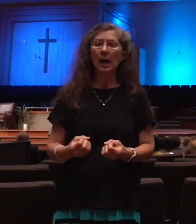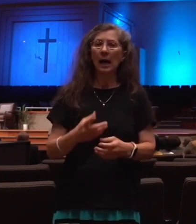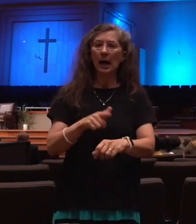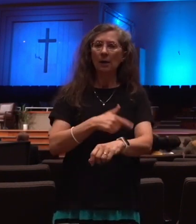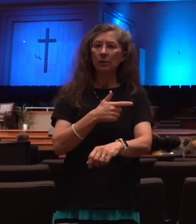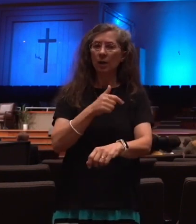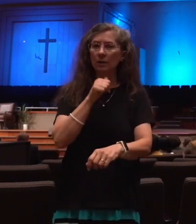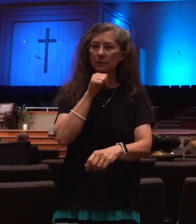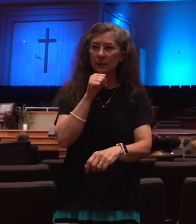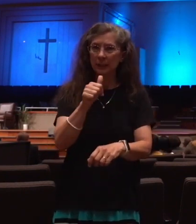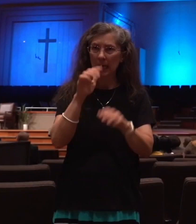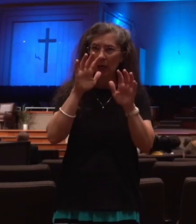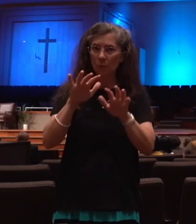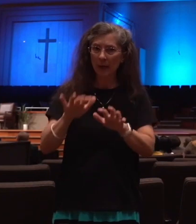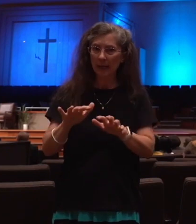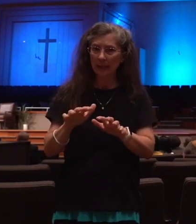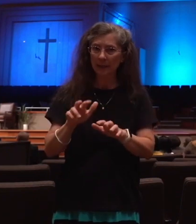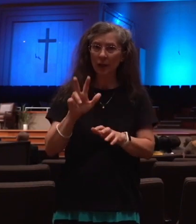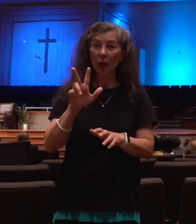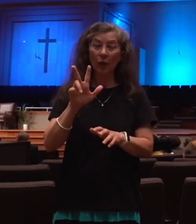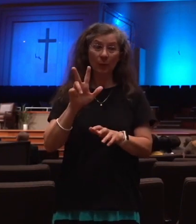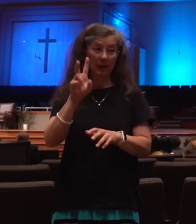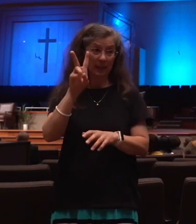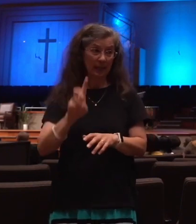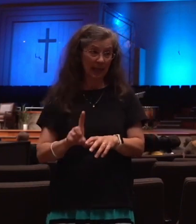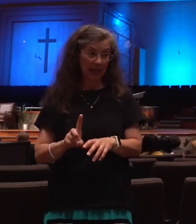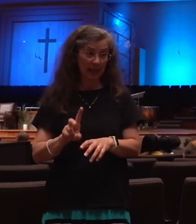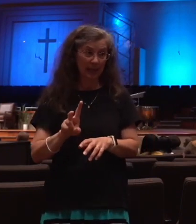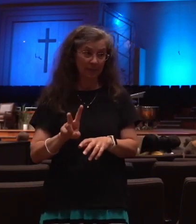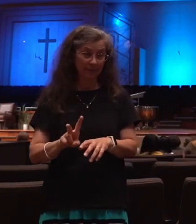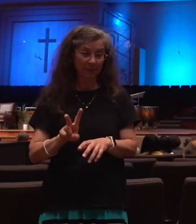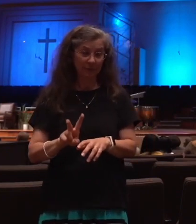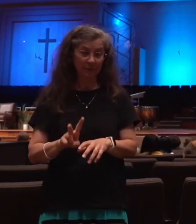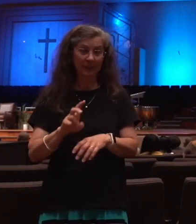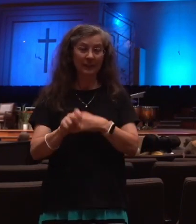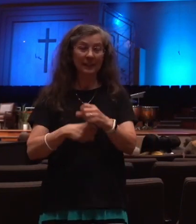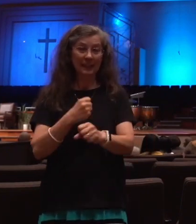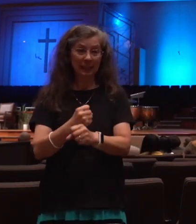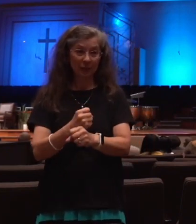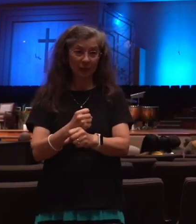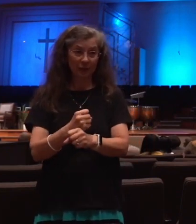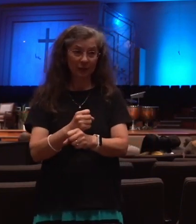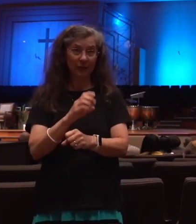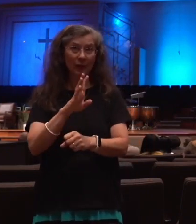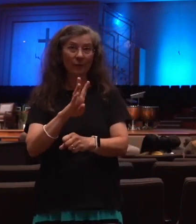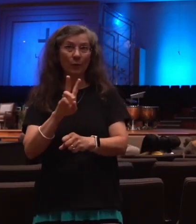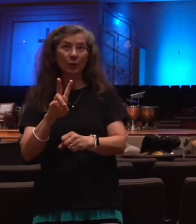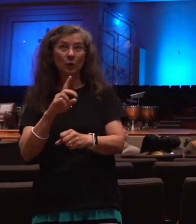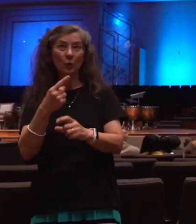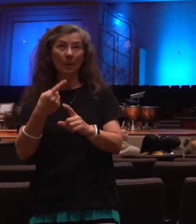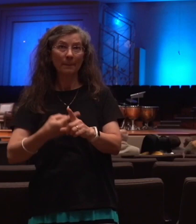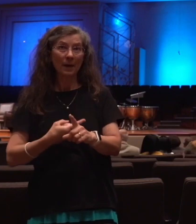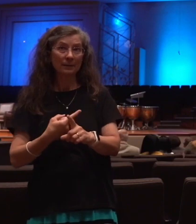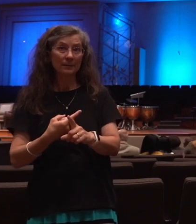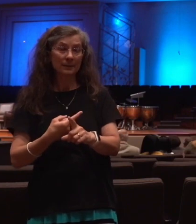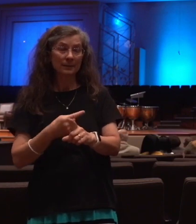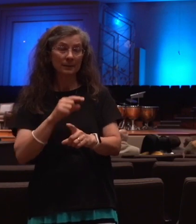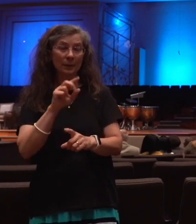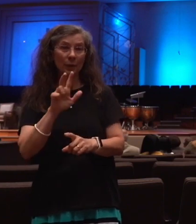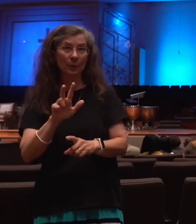Three years and six months or 42 months or three and a half years? Think about that.